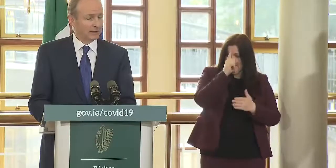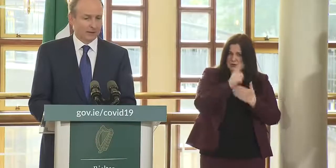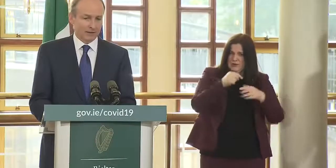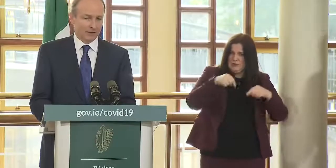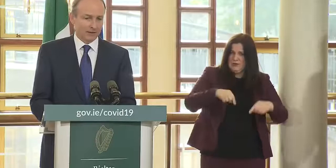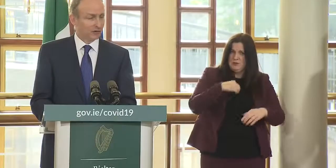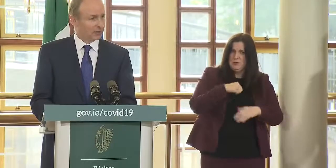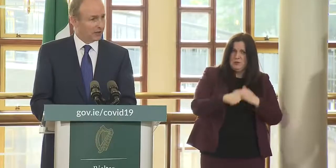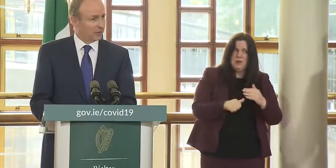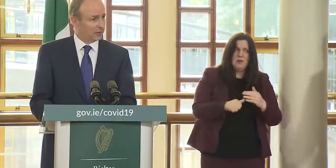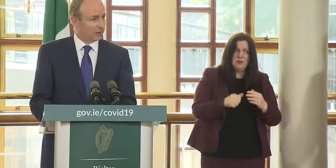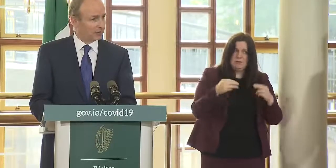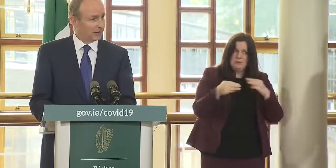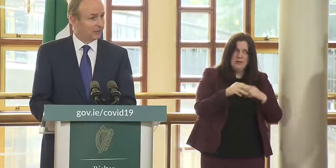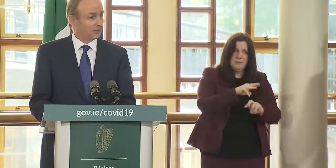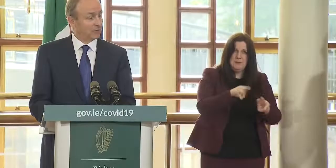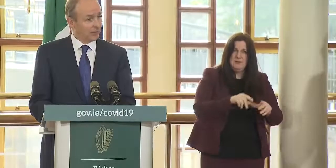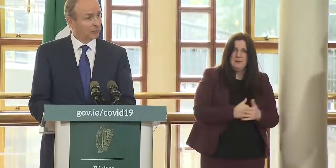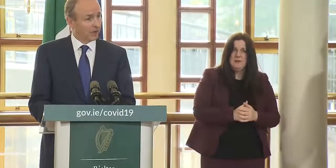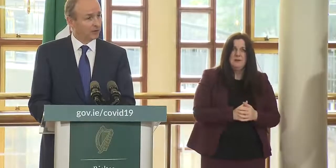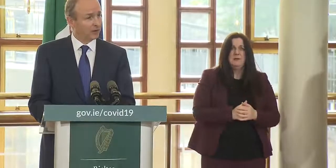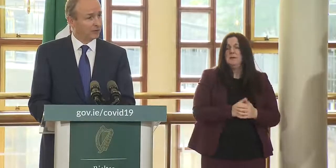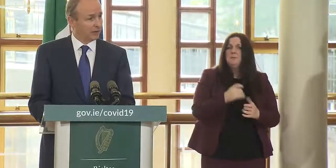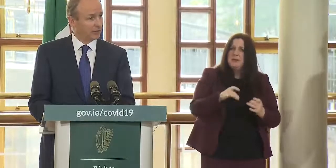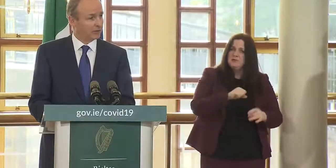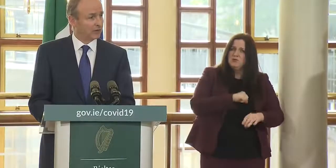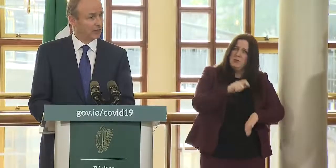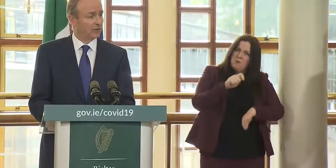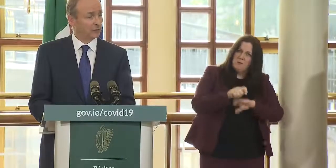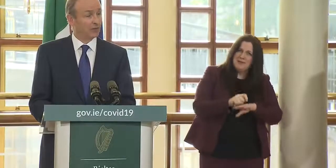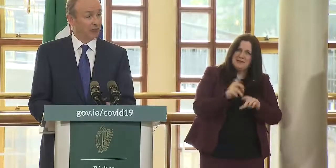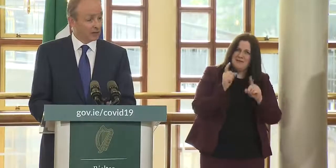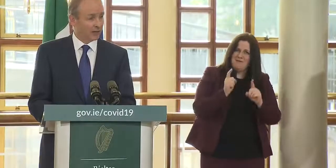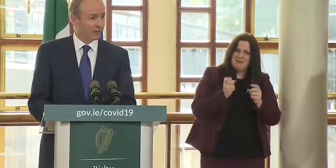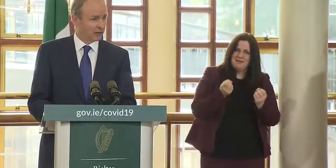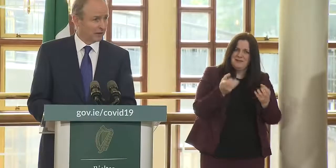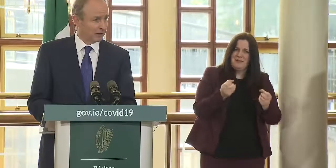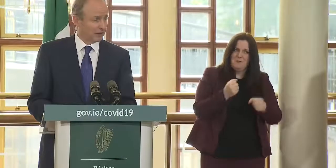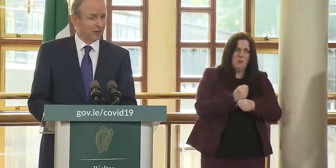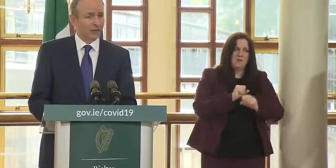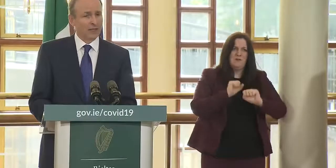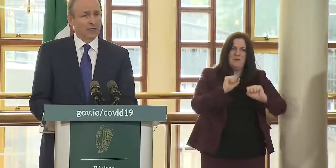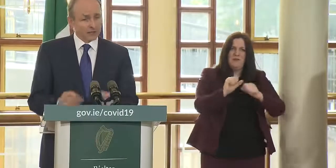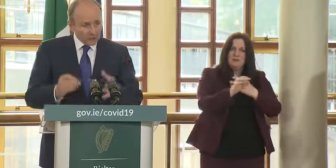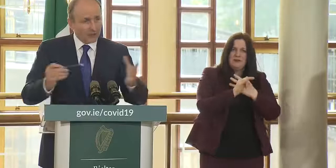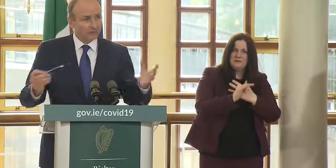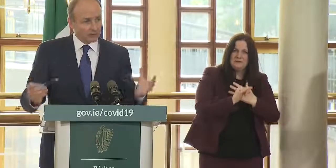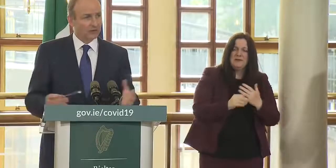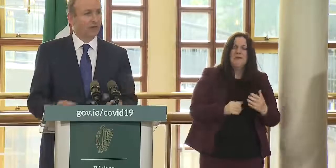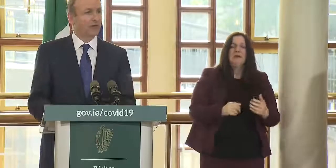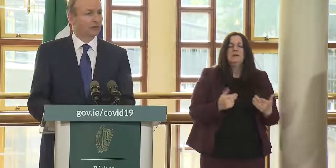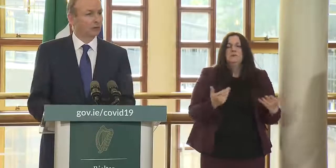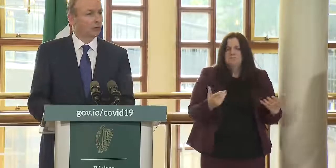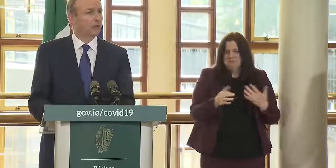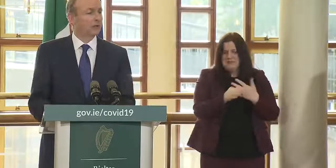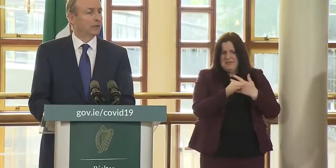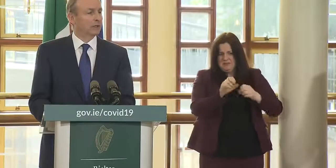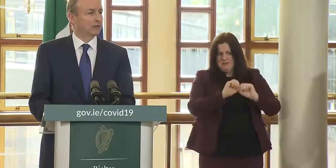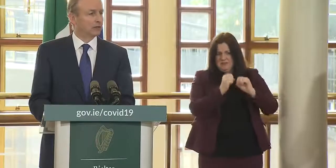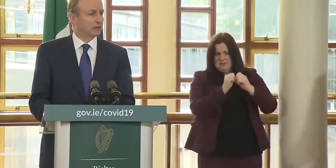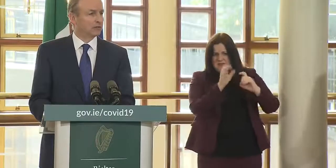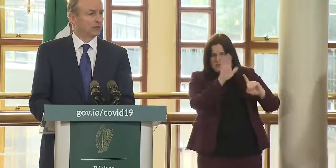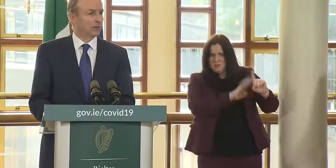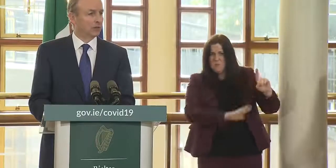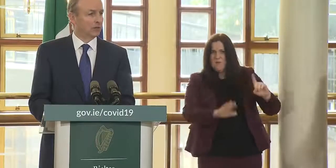today uh is to protect people and to give the best possible advice in terms of their safety and then the safety of society as a whole